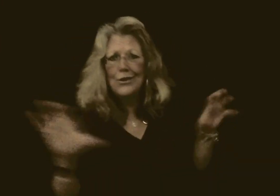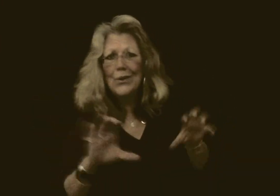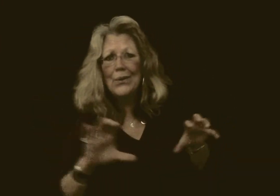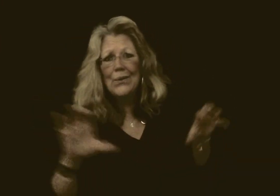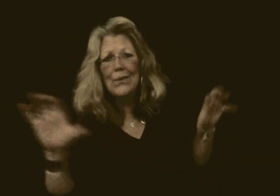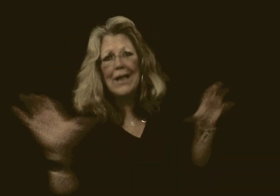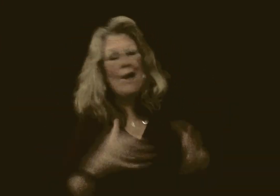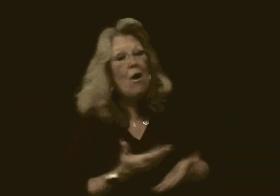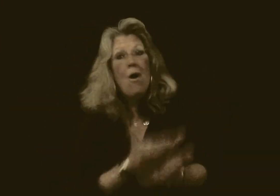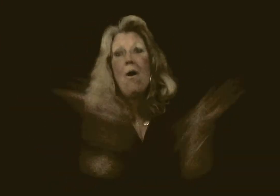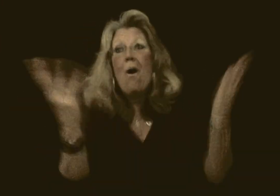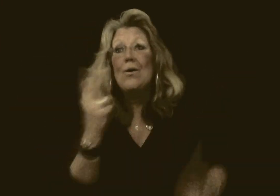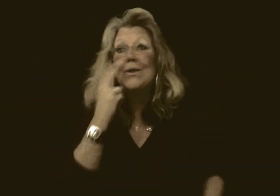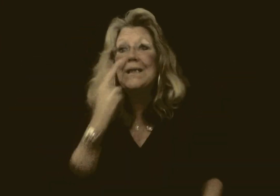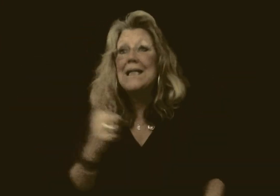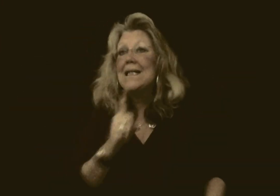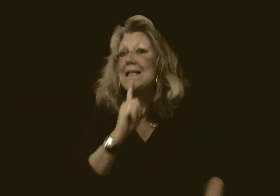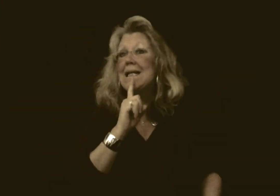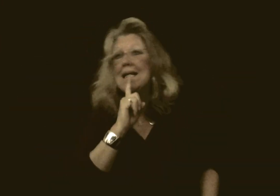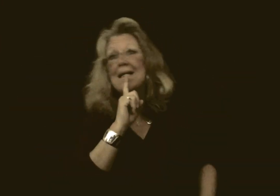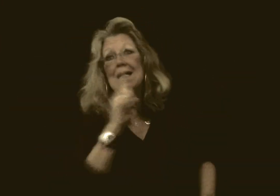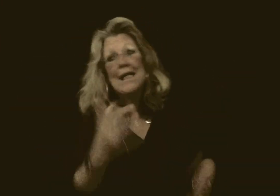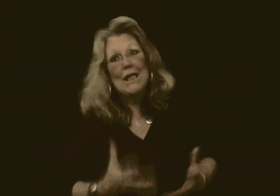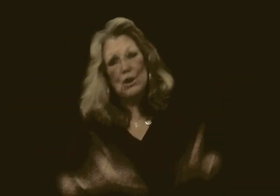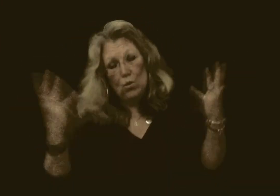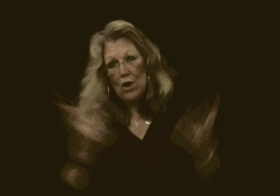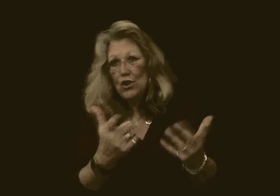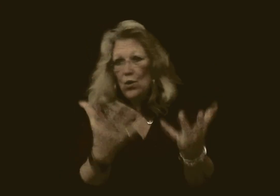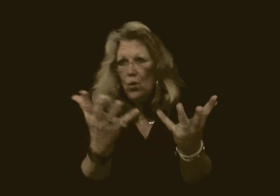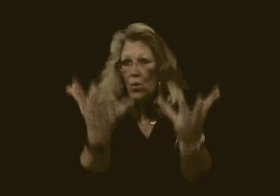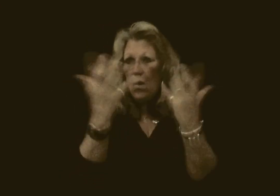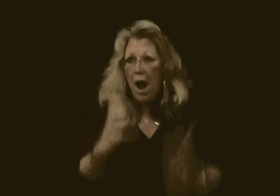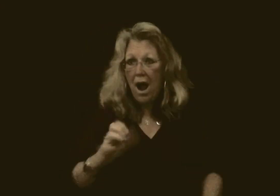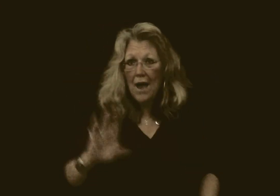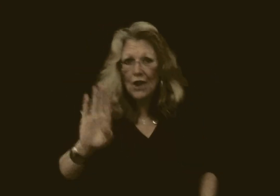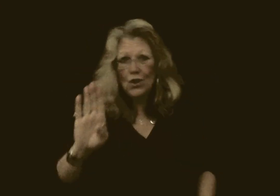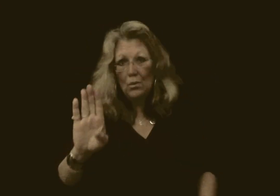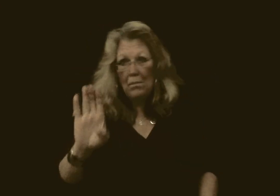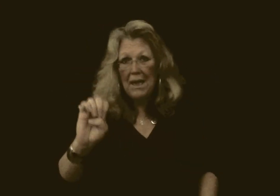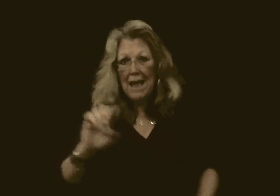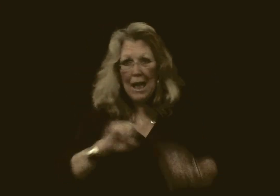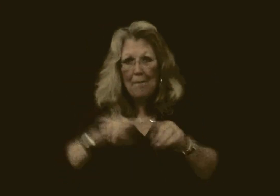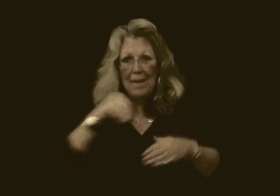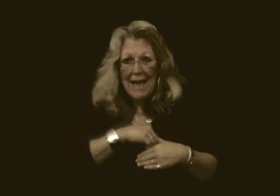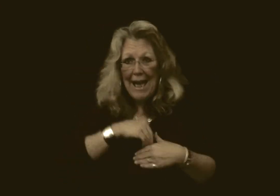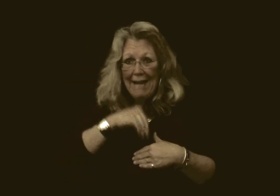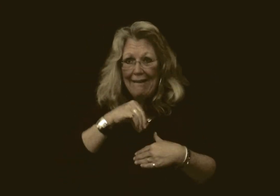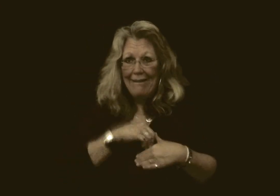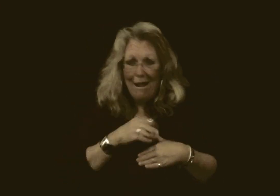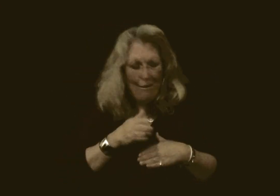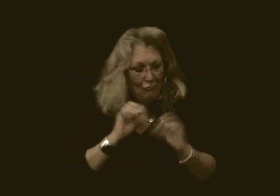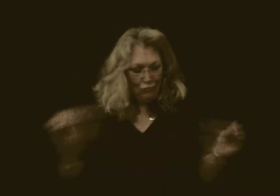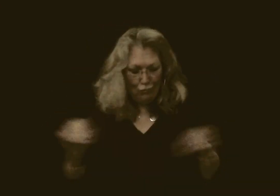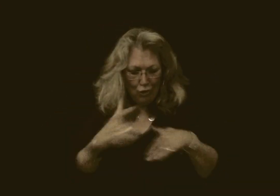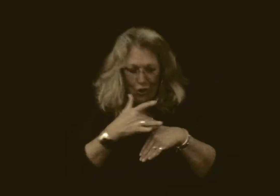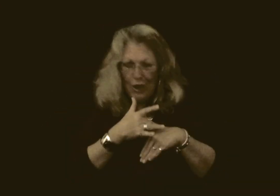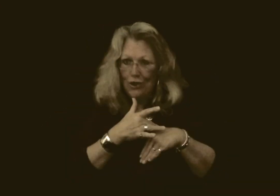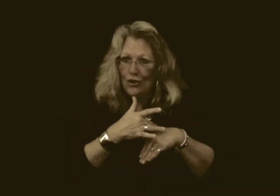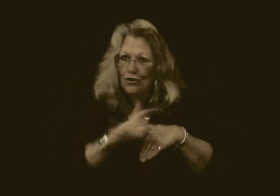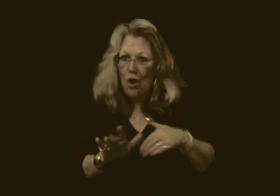do And all you see Is what you want it to be But then and then There's just no